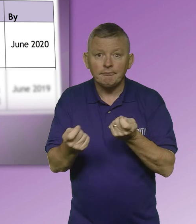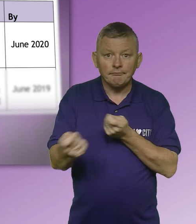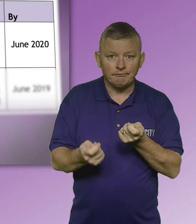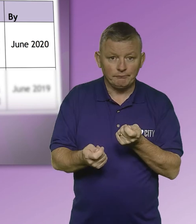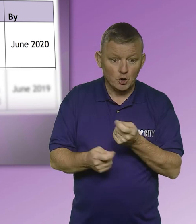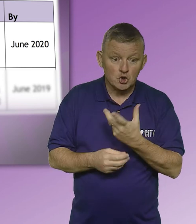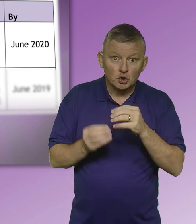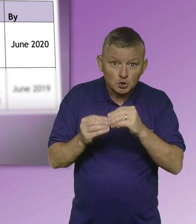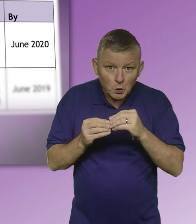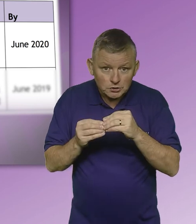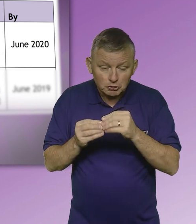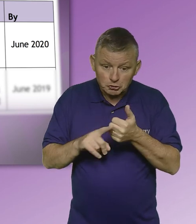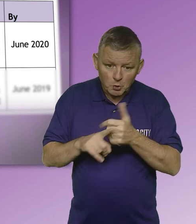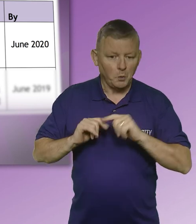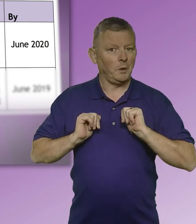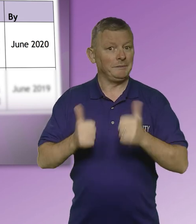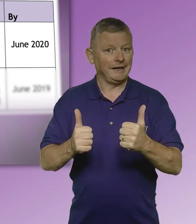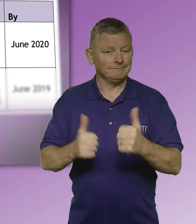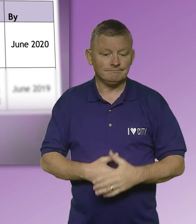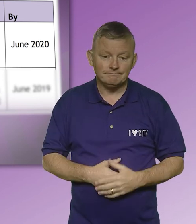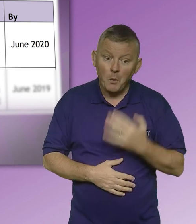learning support support learning support